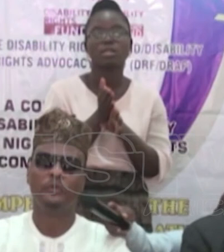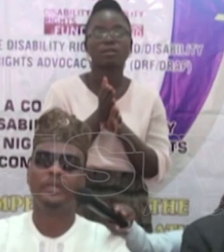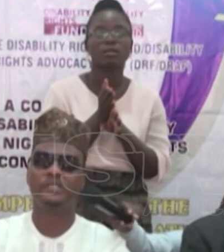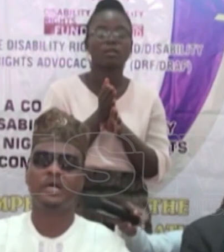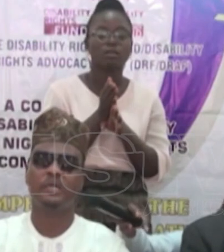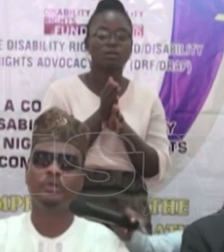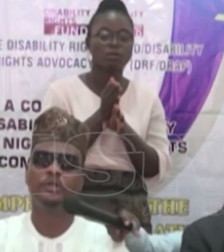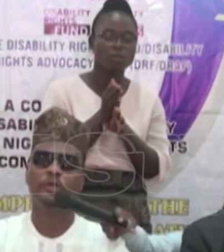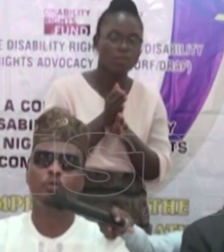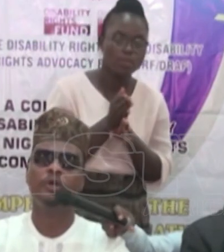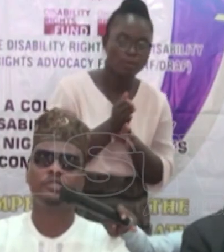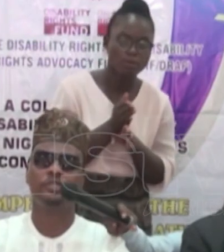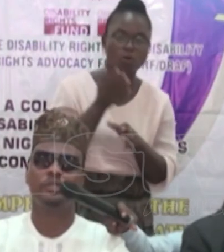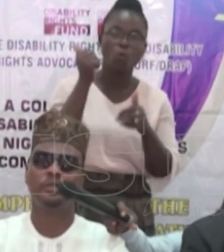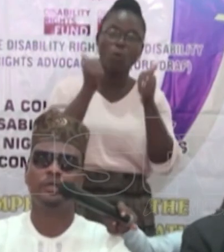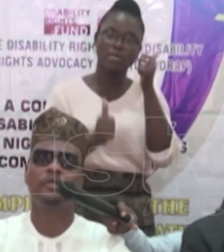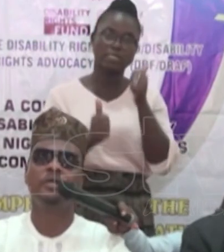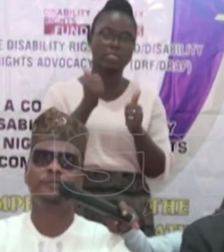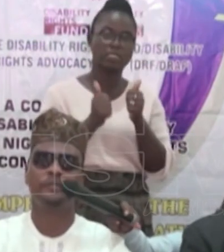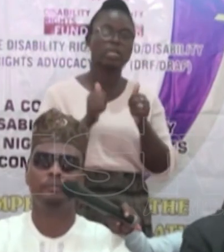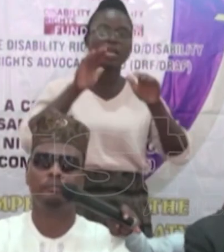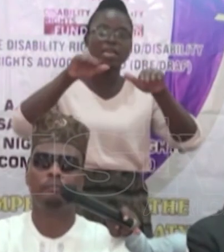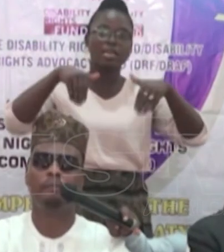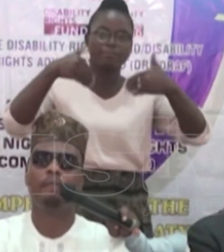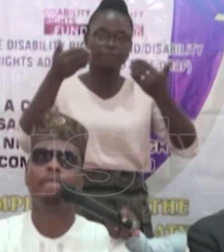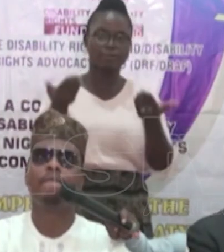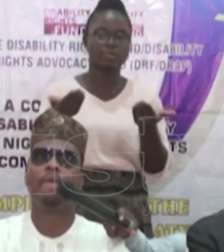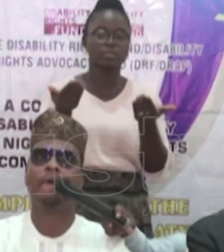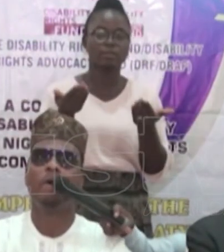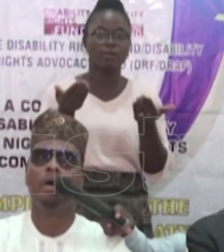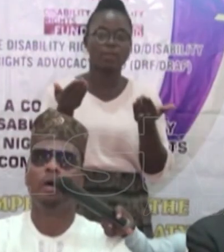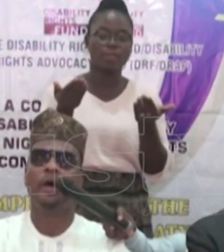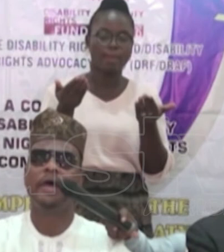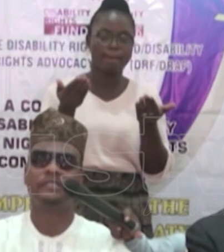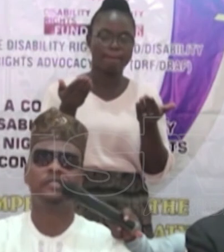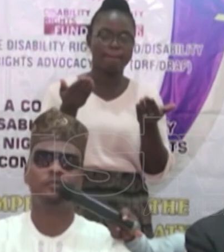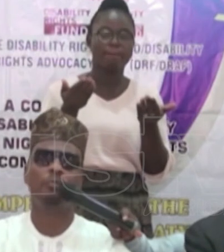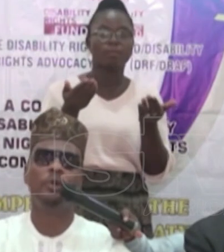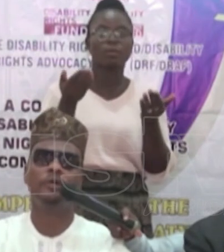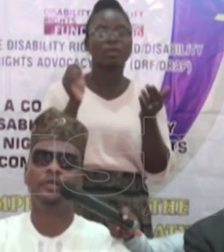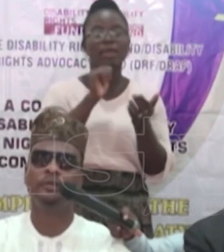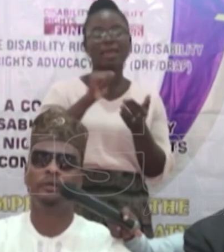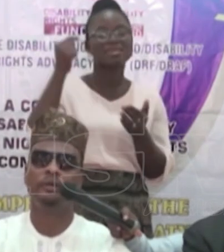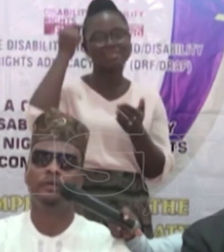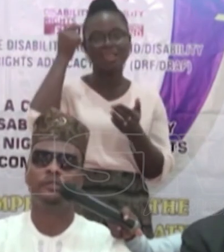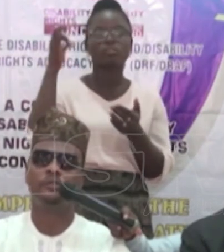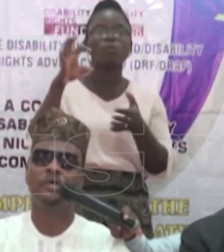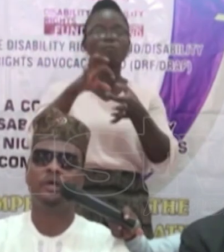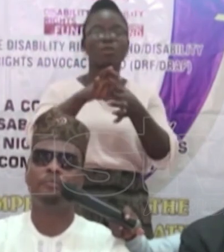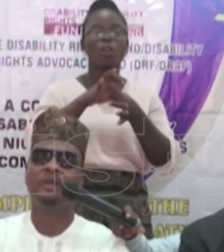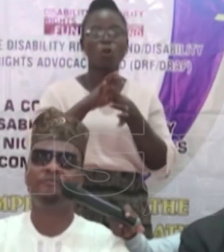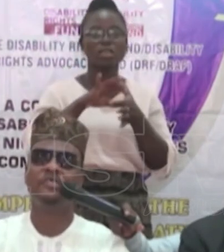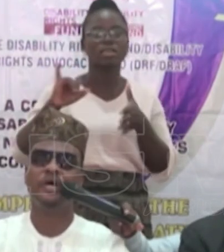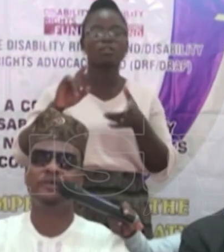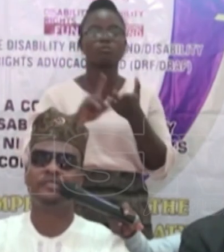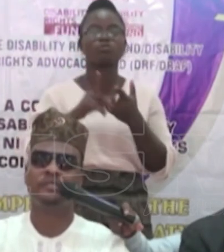NAP the National Assembly, which gives a sense of belonging to